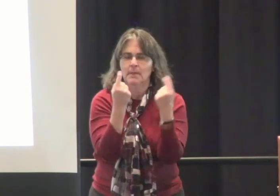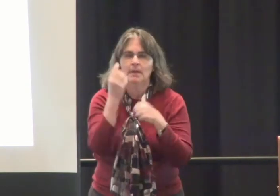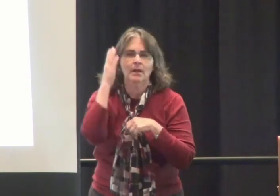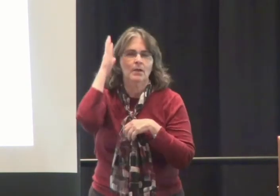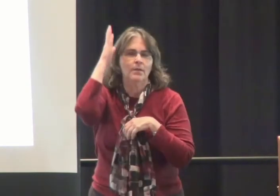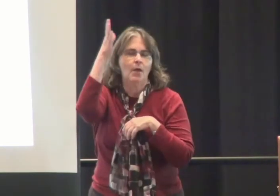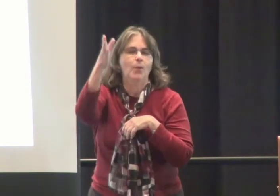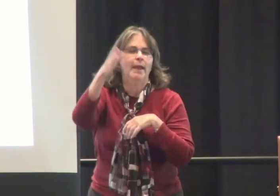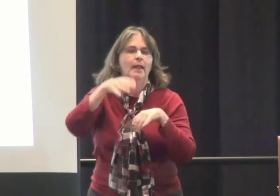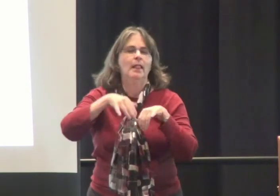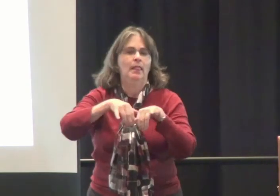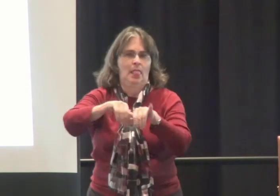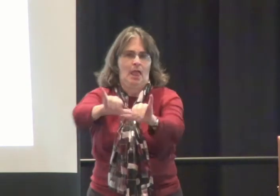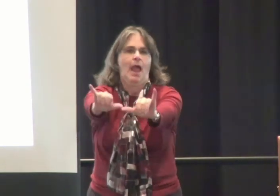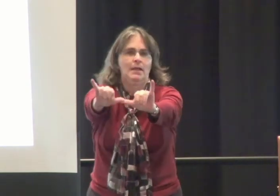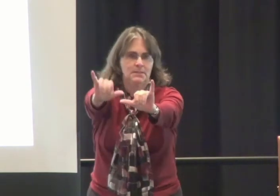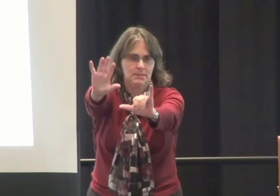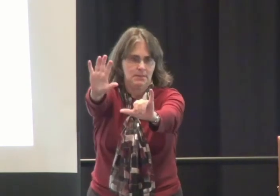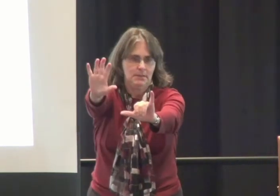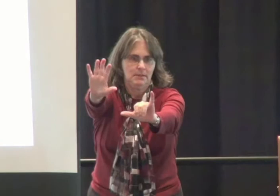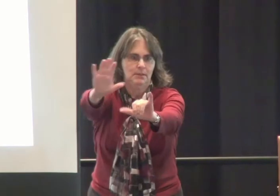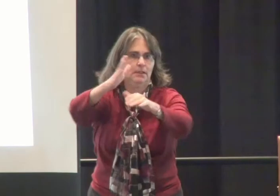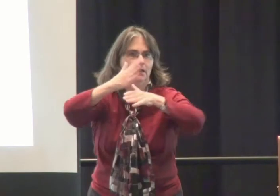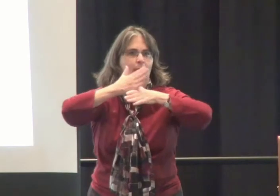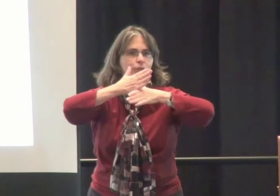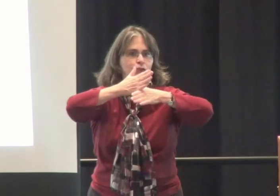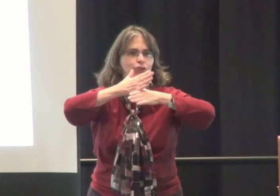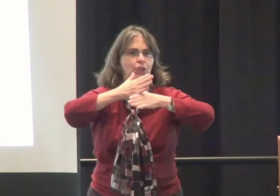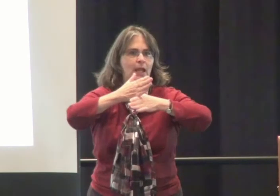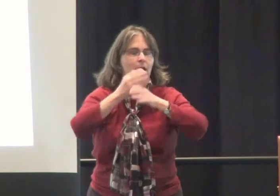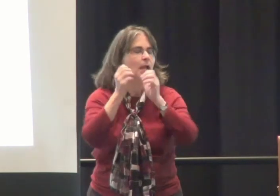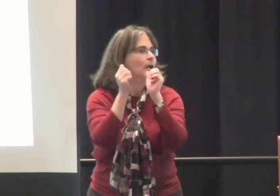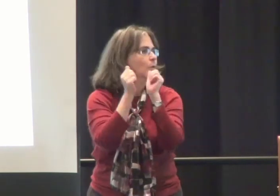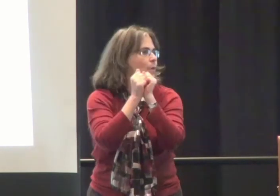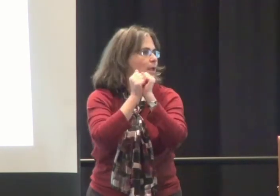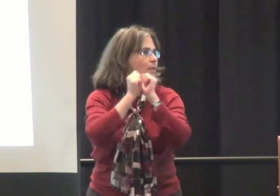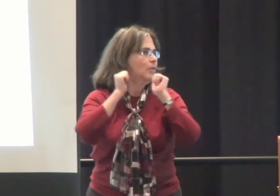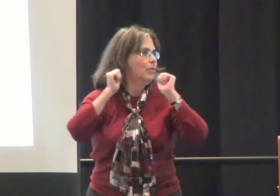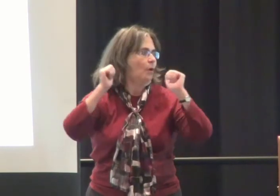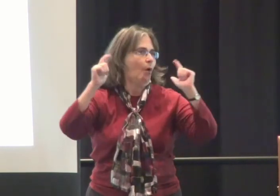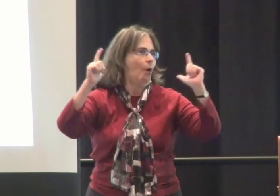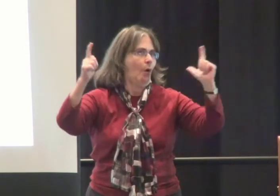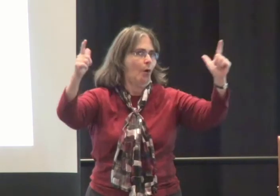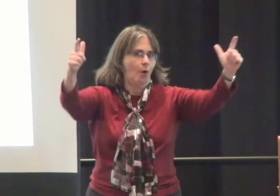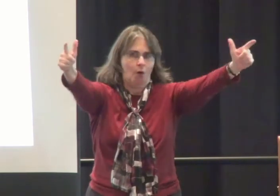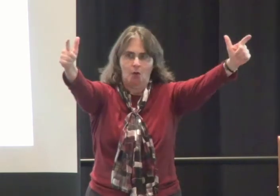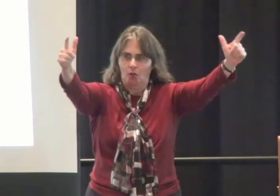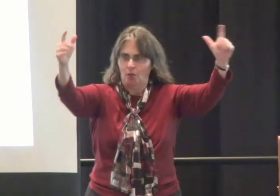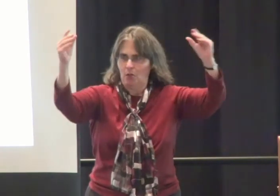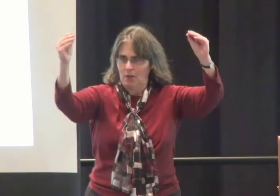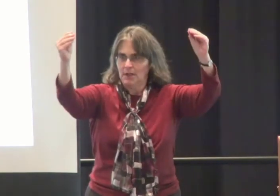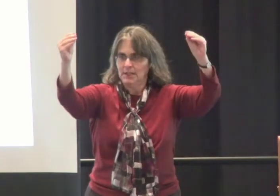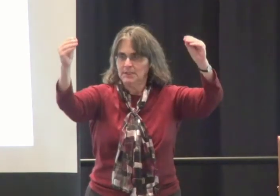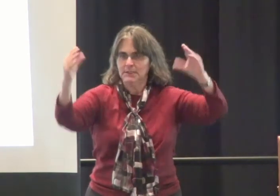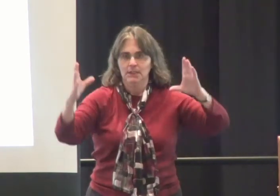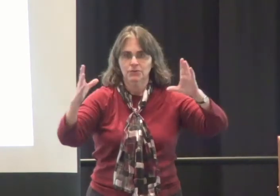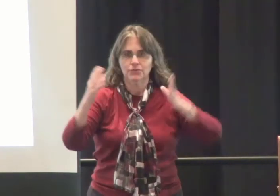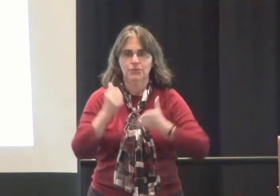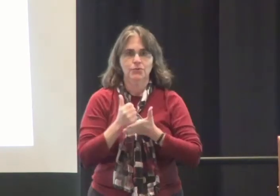Roxanne knew that she wanted to create something for her students. That was something she could share with all